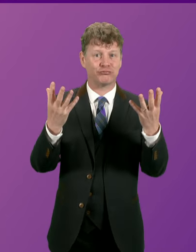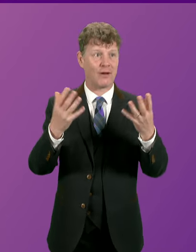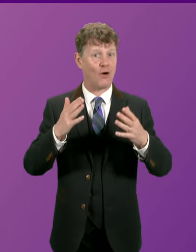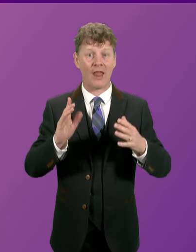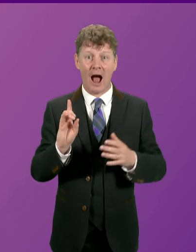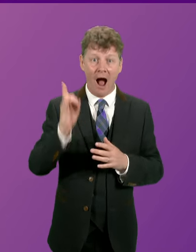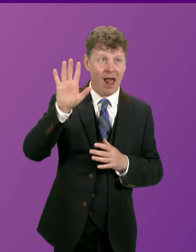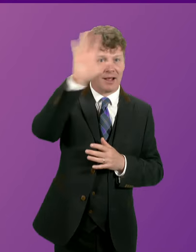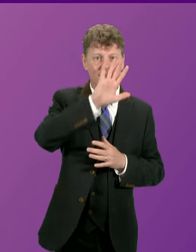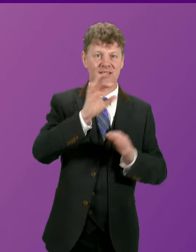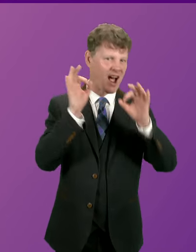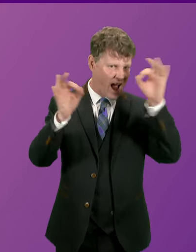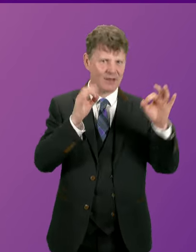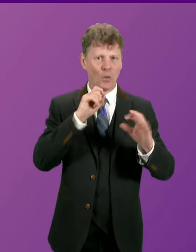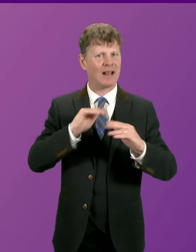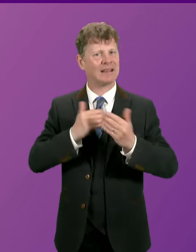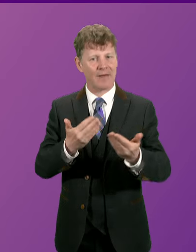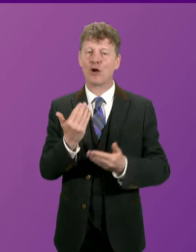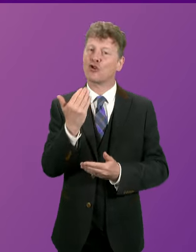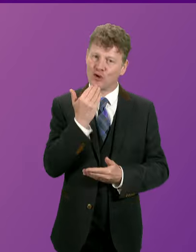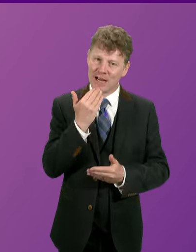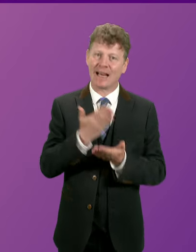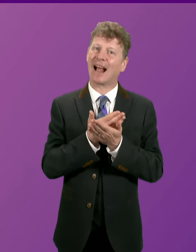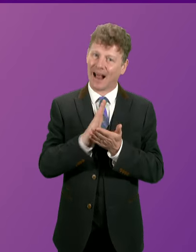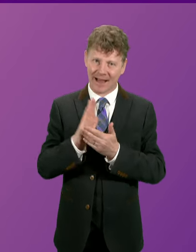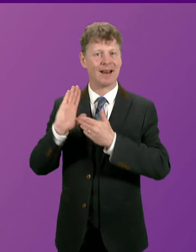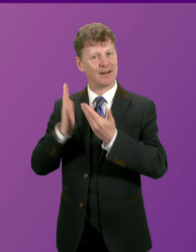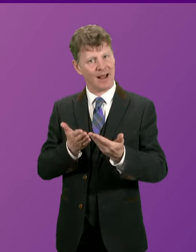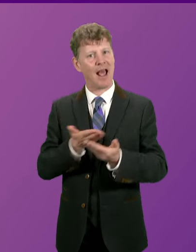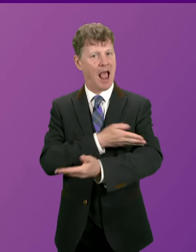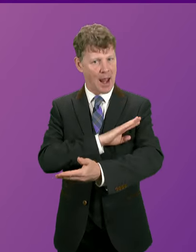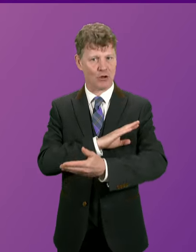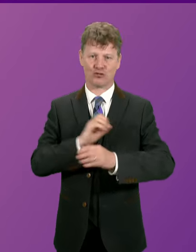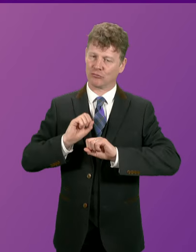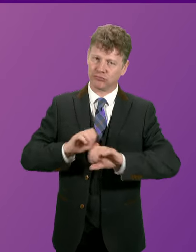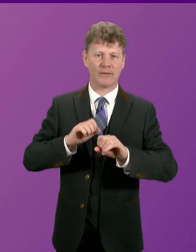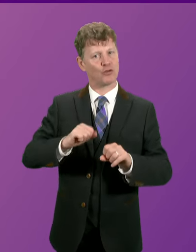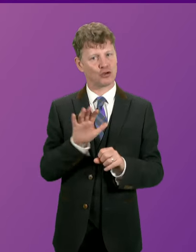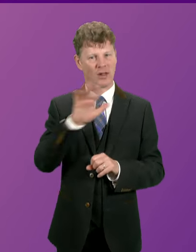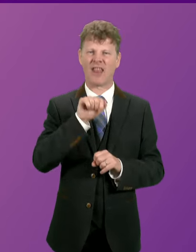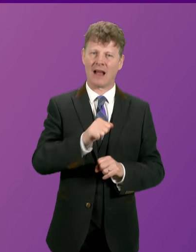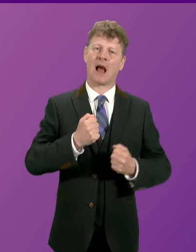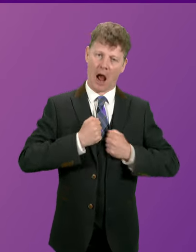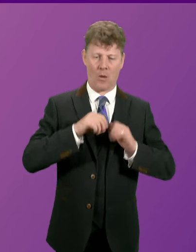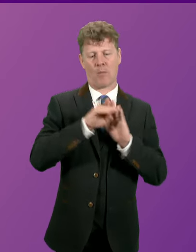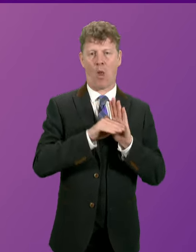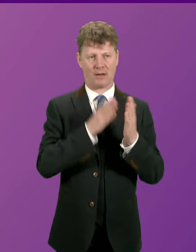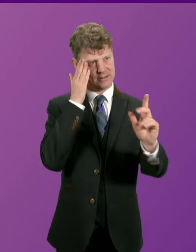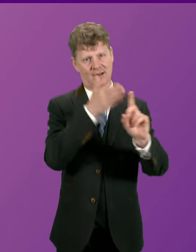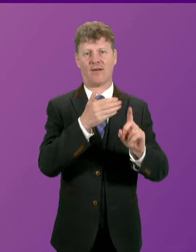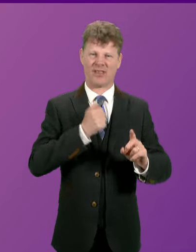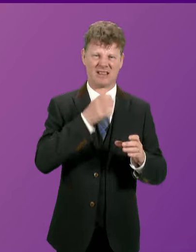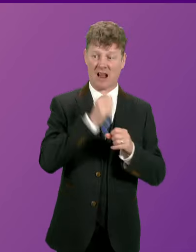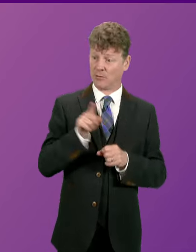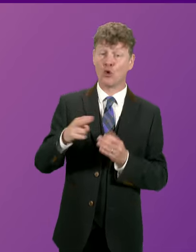and deliver green, clean energy for the people of Scotland. That's the policy agenda of this Government, and we'll have